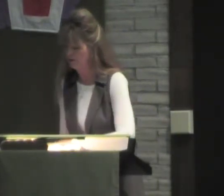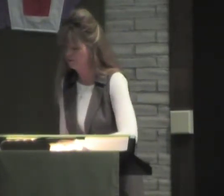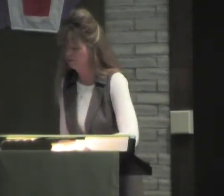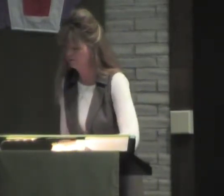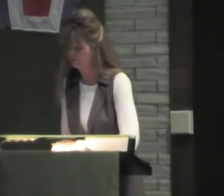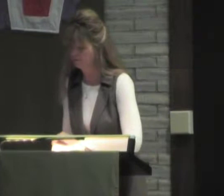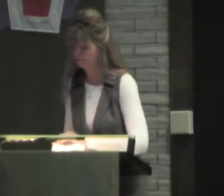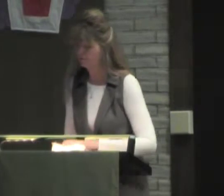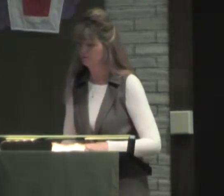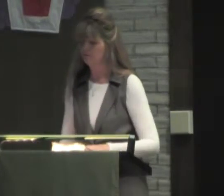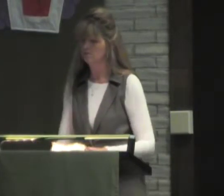Can you imagine that?